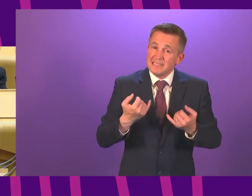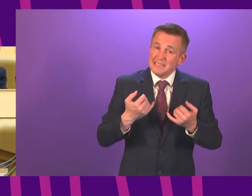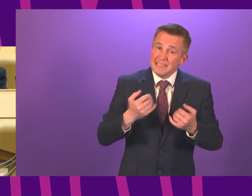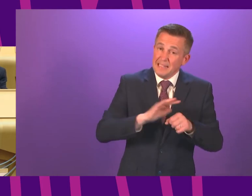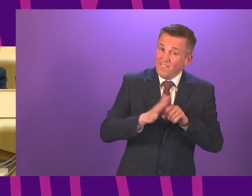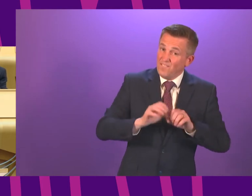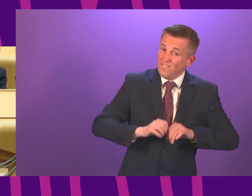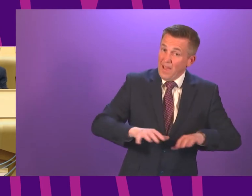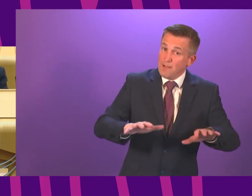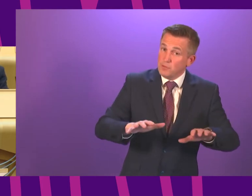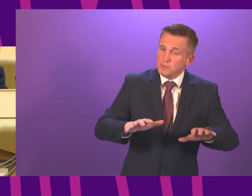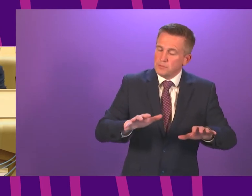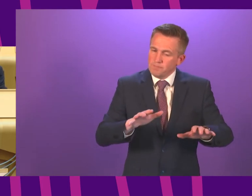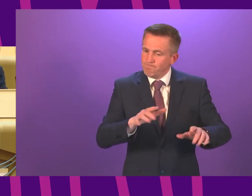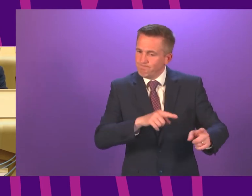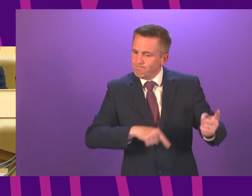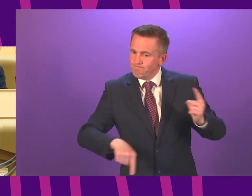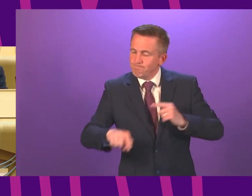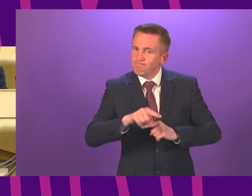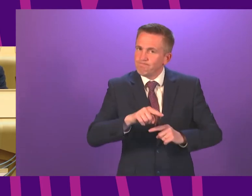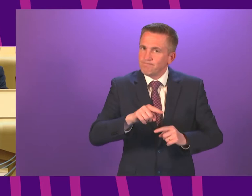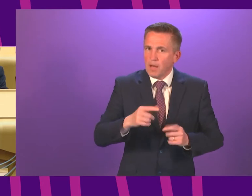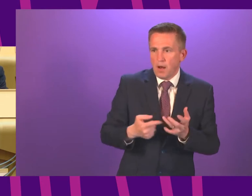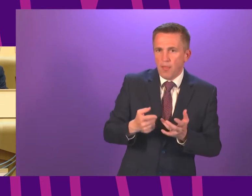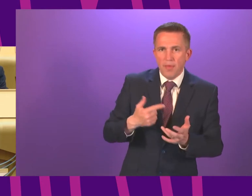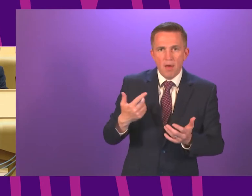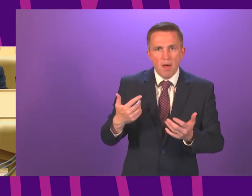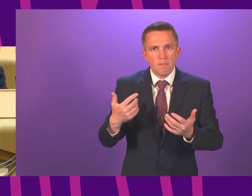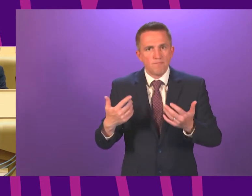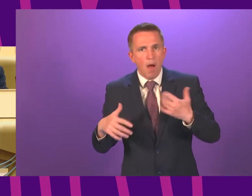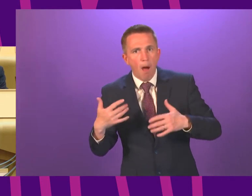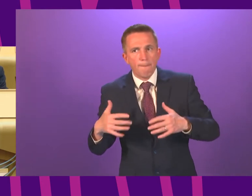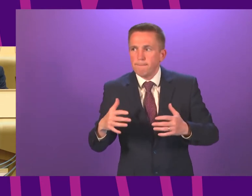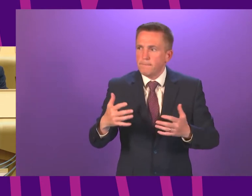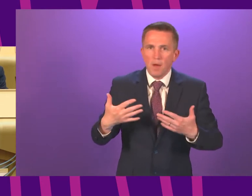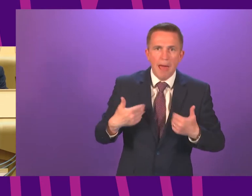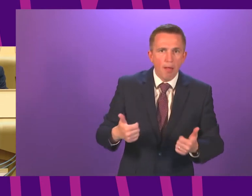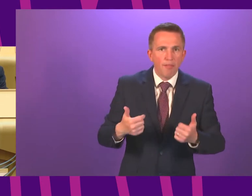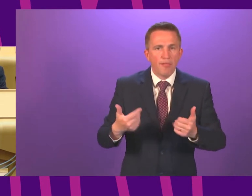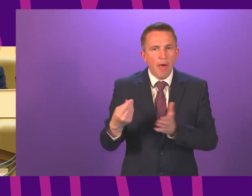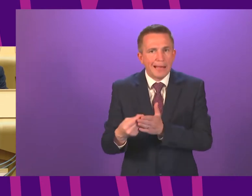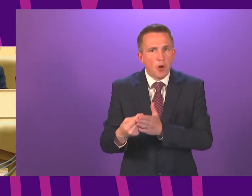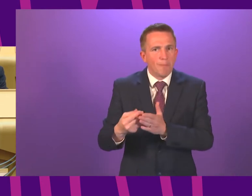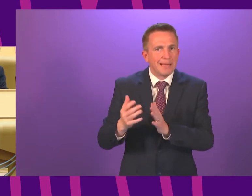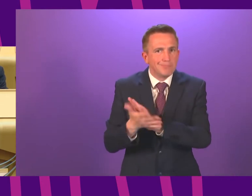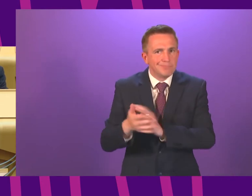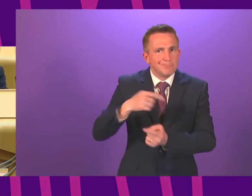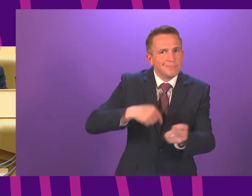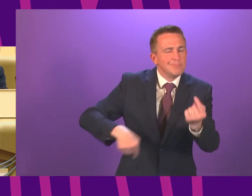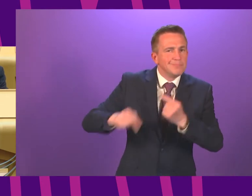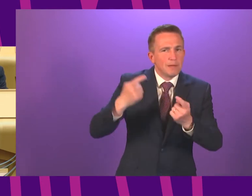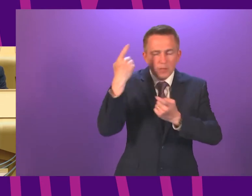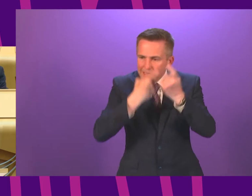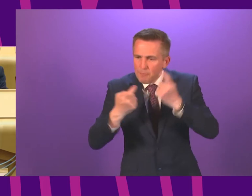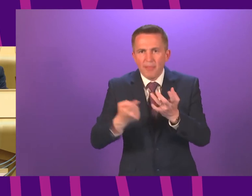the other harms that ongoing restrictions cause. These include wider health harms, social harms and economic harms. And these wider